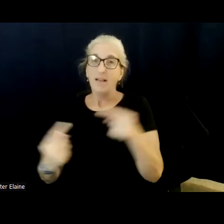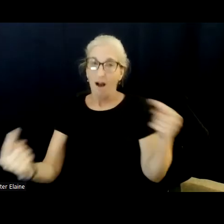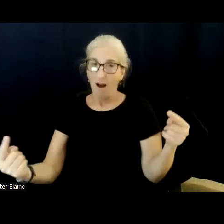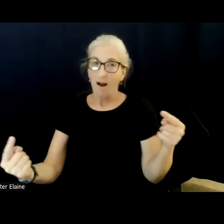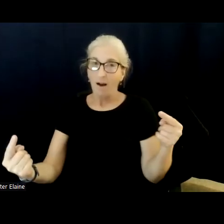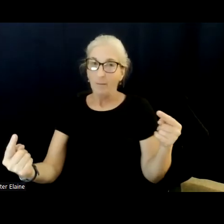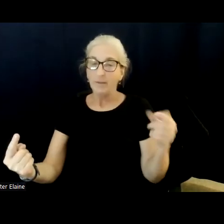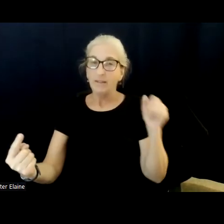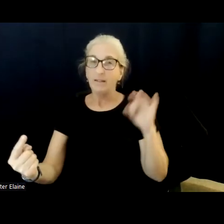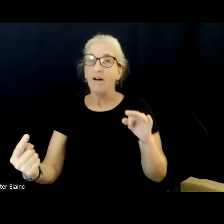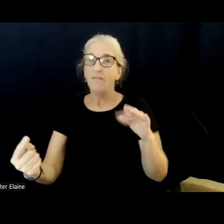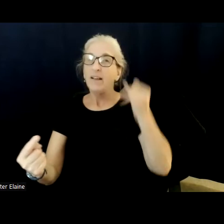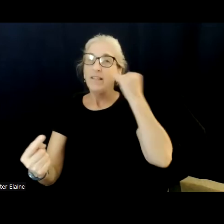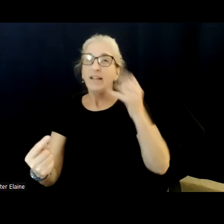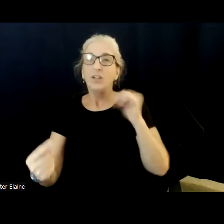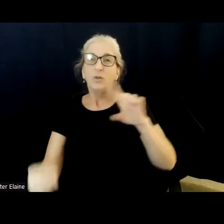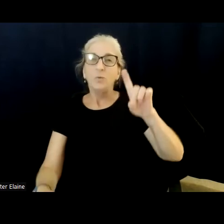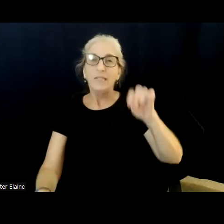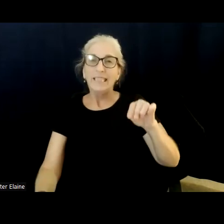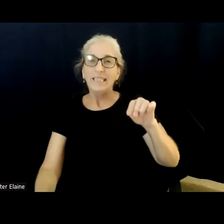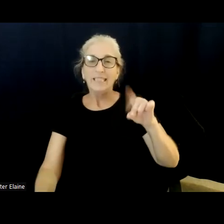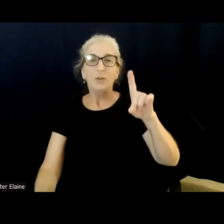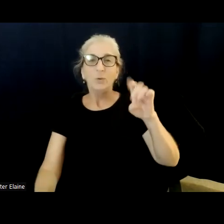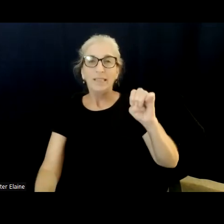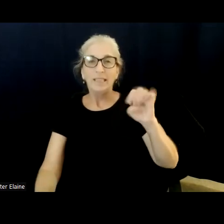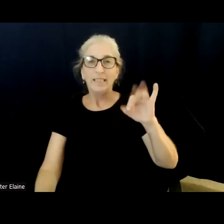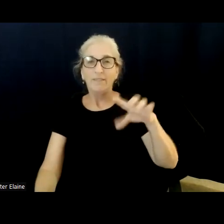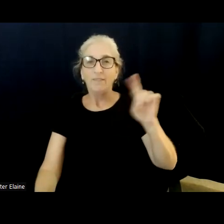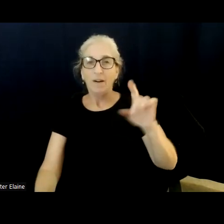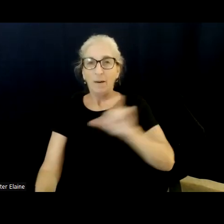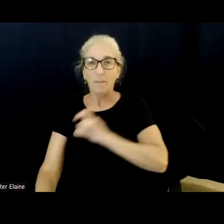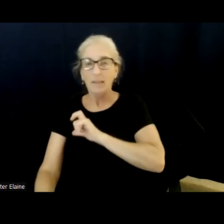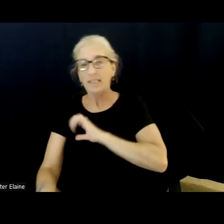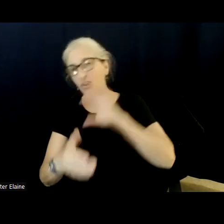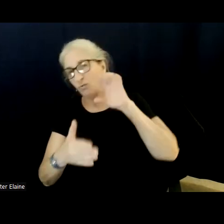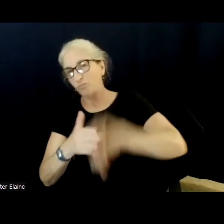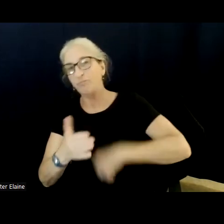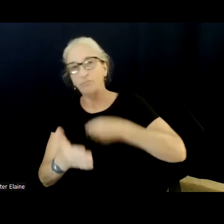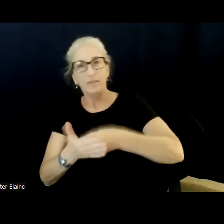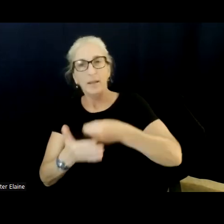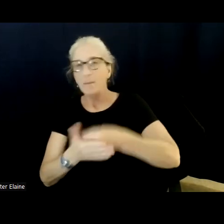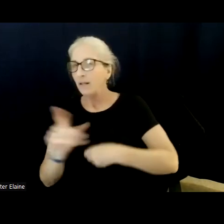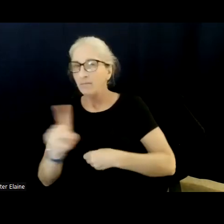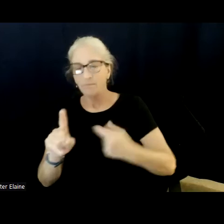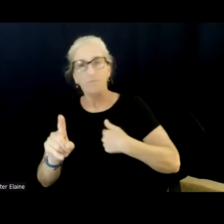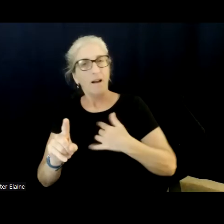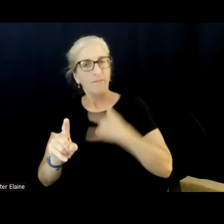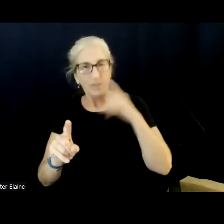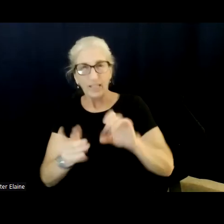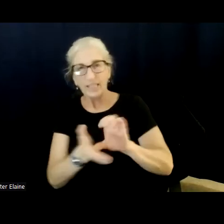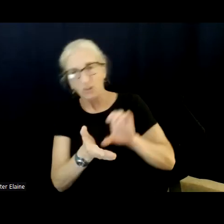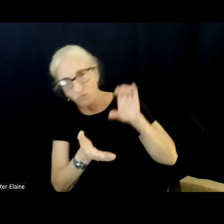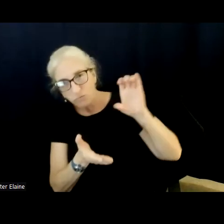movement. I think we need to give the police a lot more money. Um, there's some wonderful work being done at NYU on disaggregating police functions